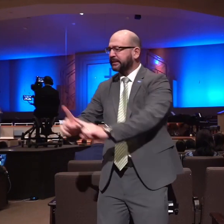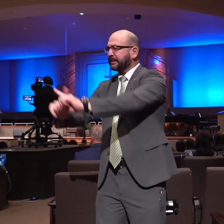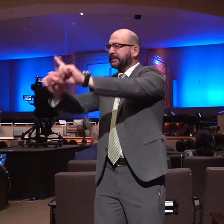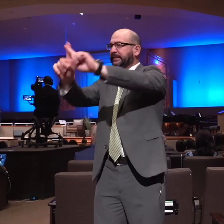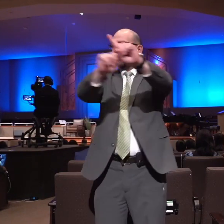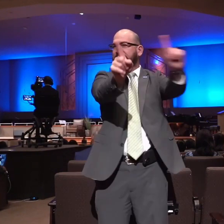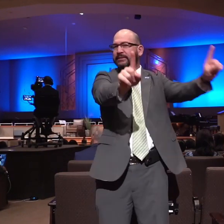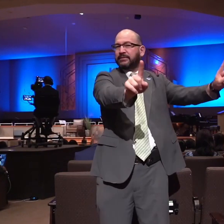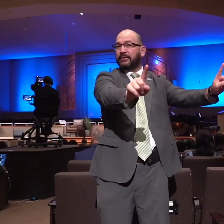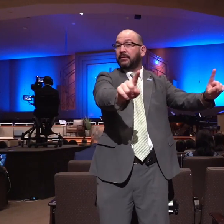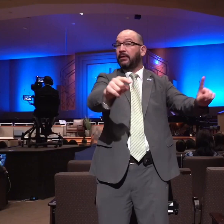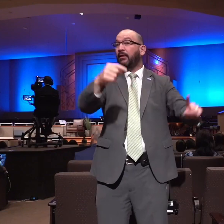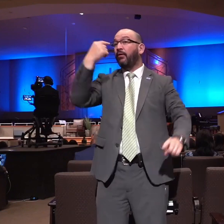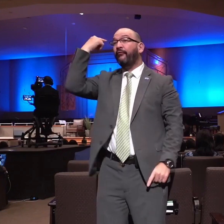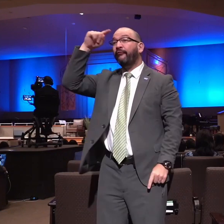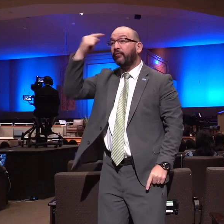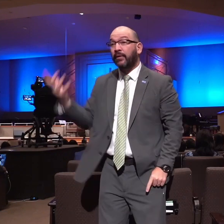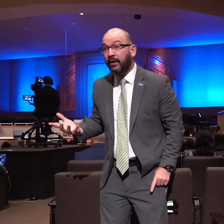for a purpose